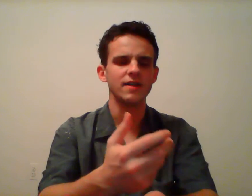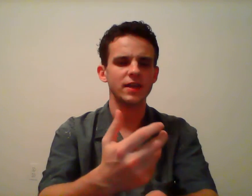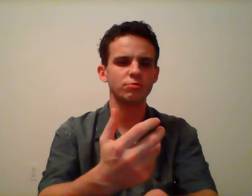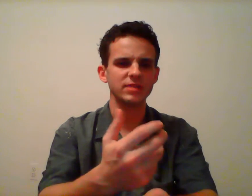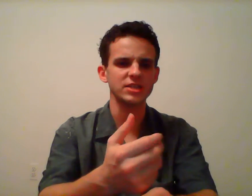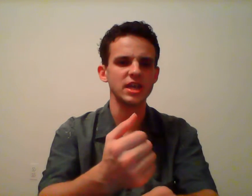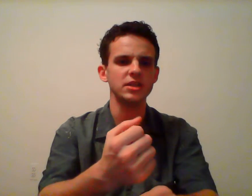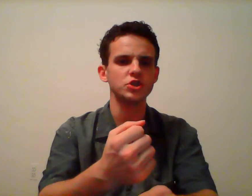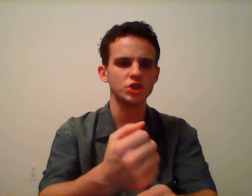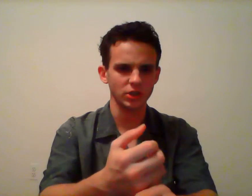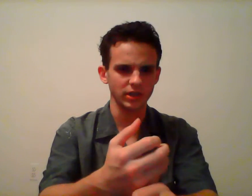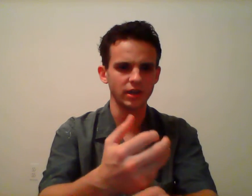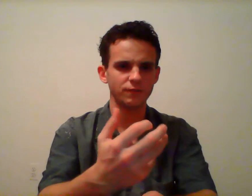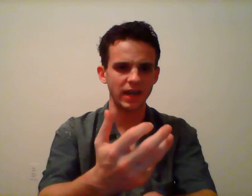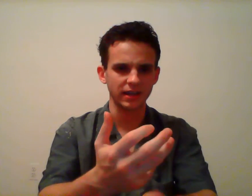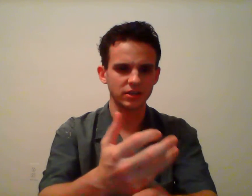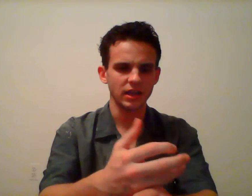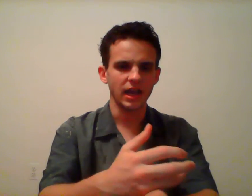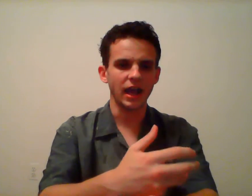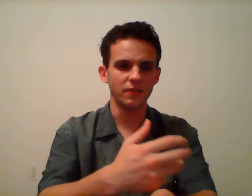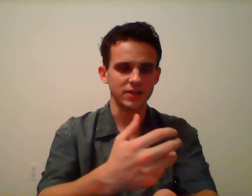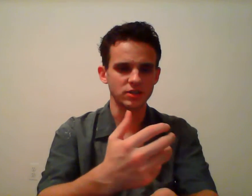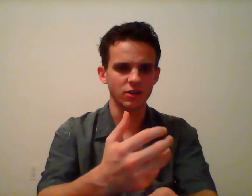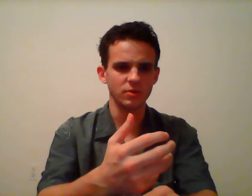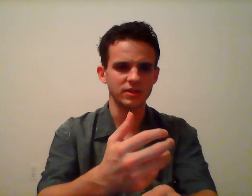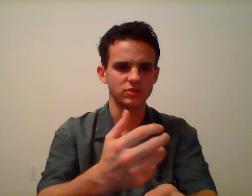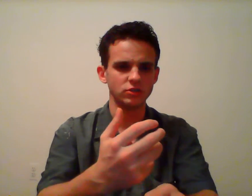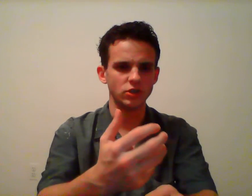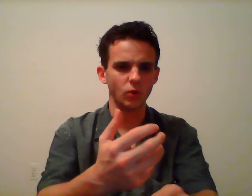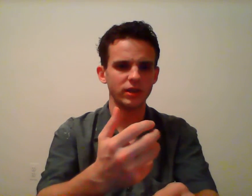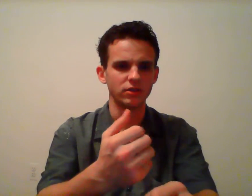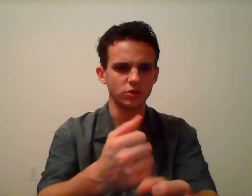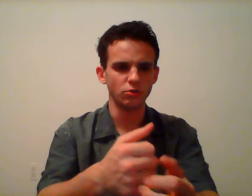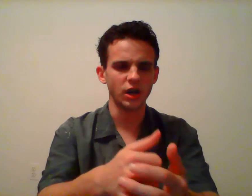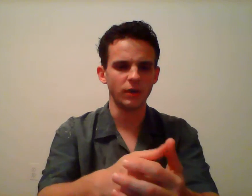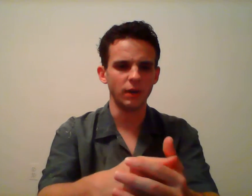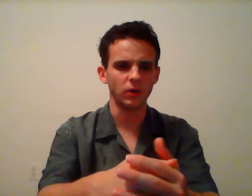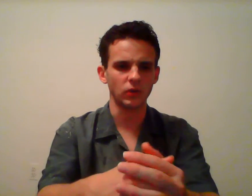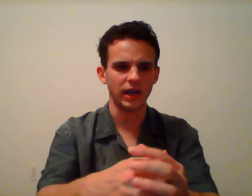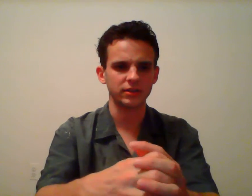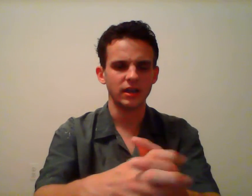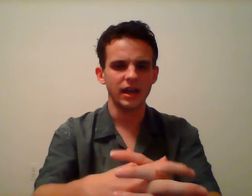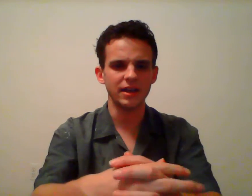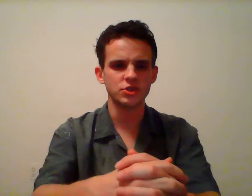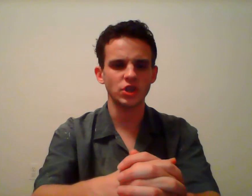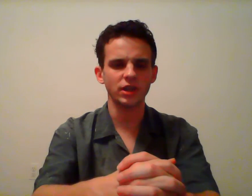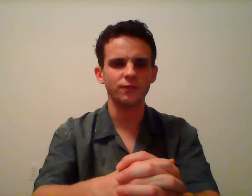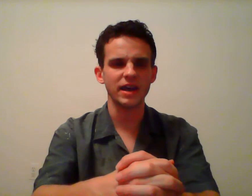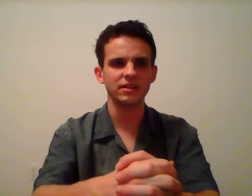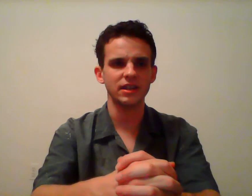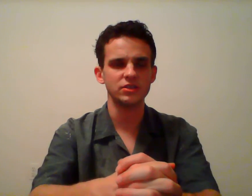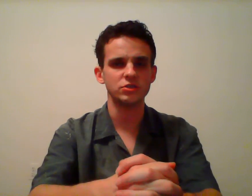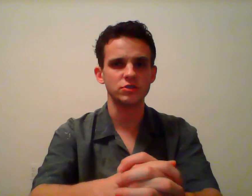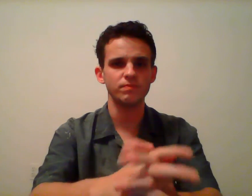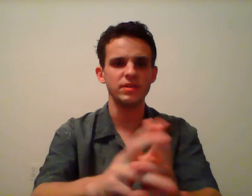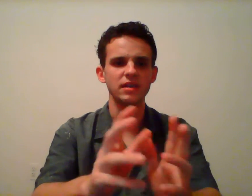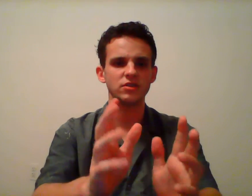that creates a chilling effect. And that's an argument that's going to come up a lot. A chilling effect is just being